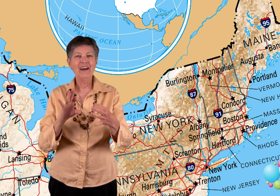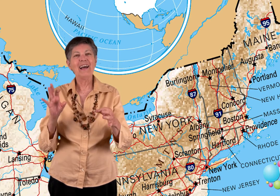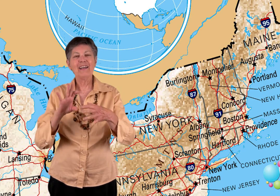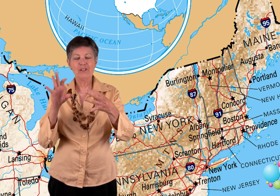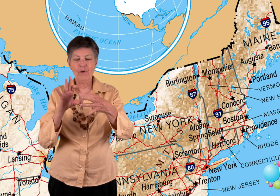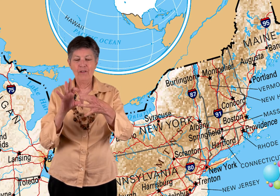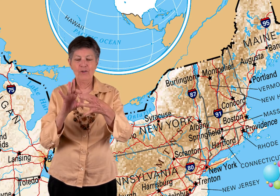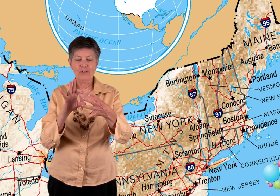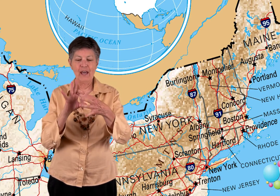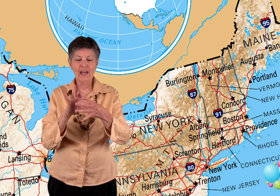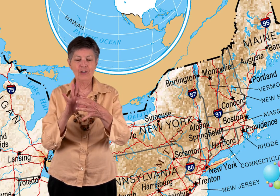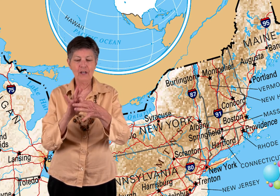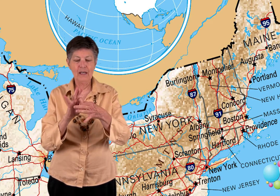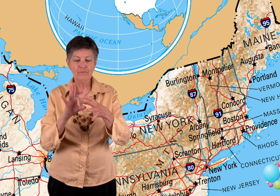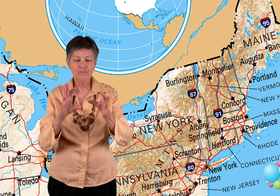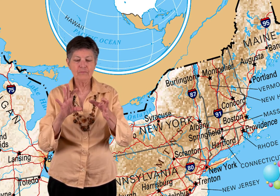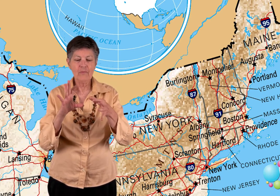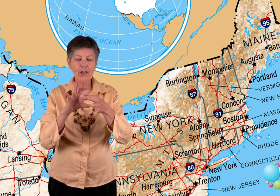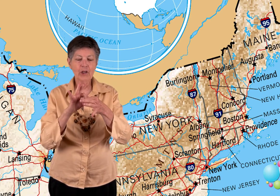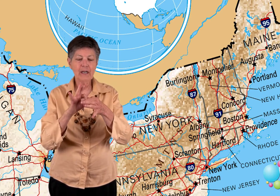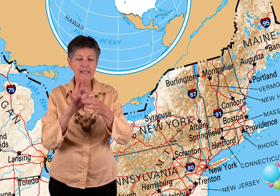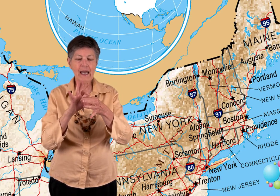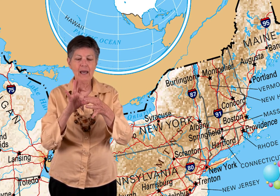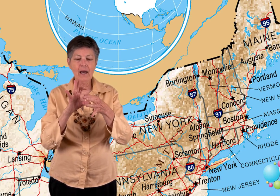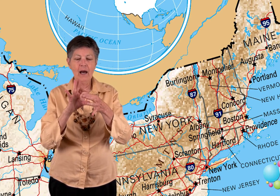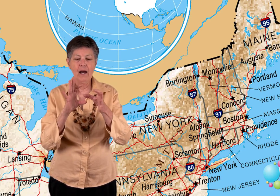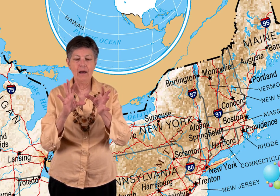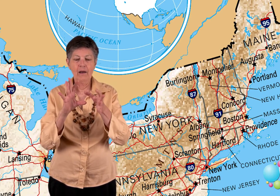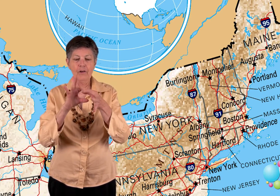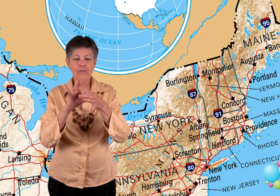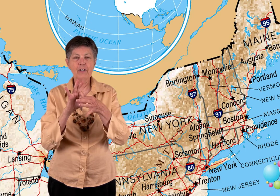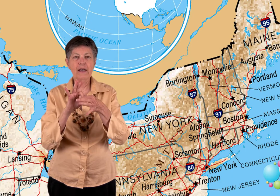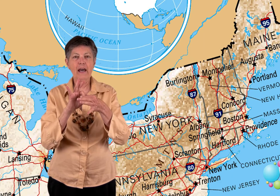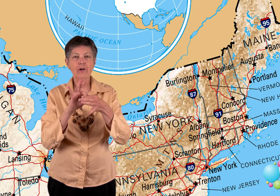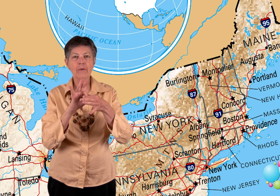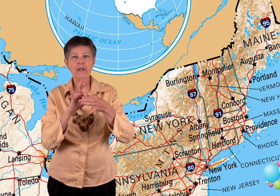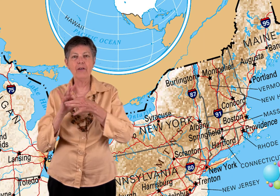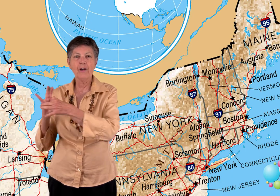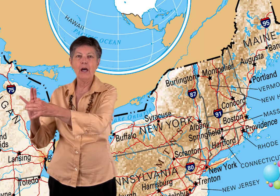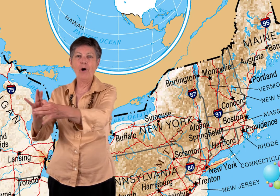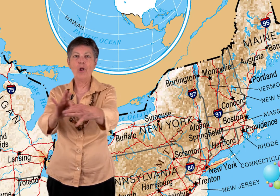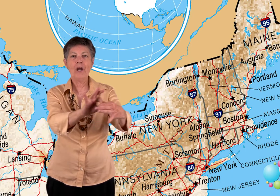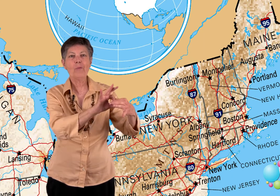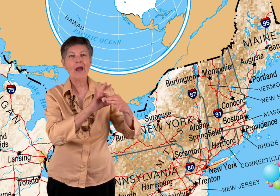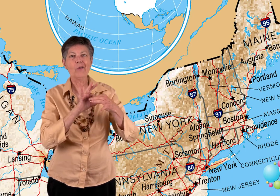I like this part of the verse, okay? In unity, you're going to take your fingers like that, hook them together, and come all the way around.